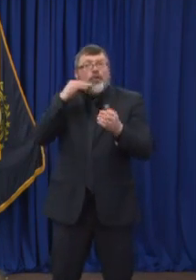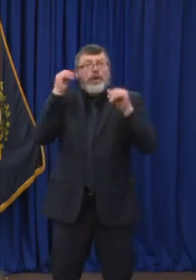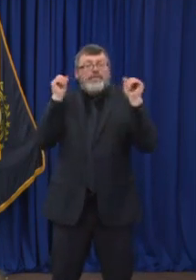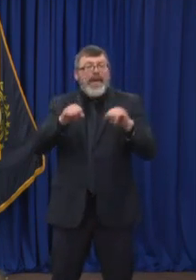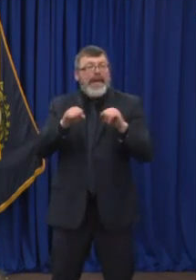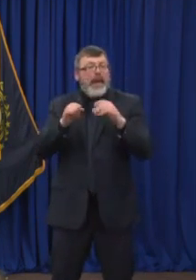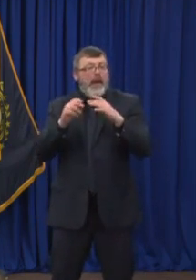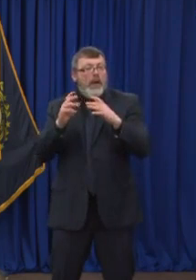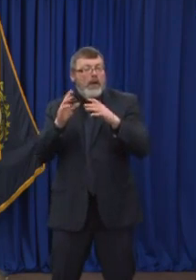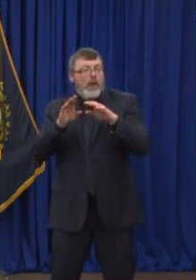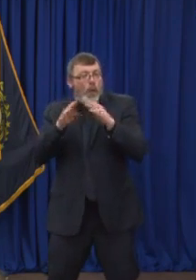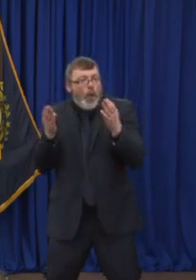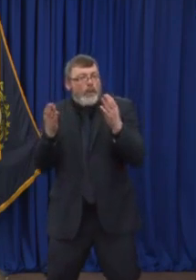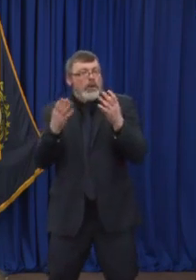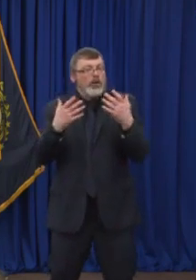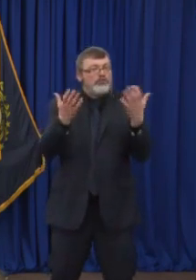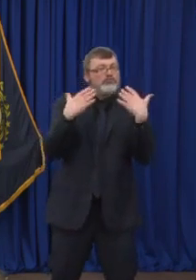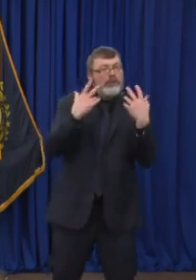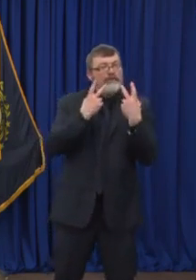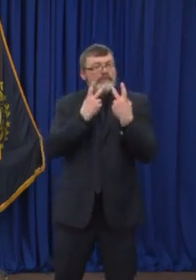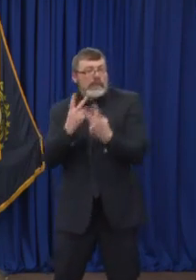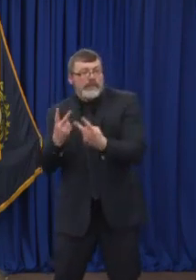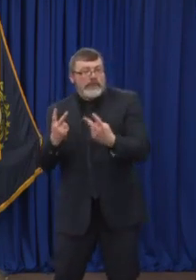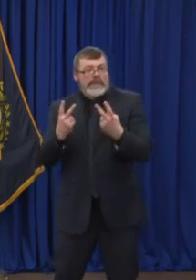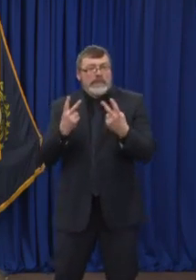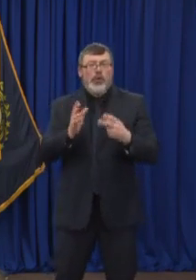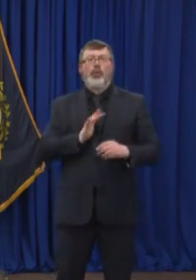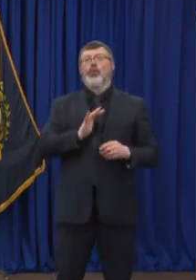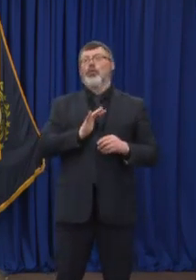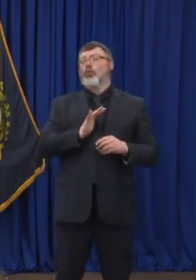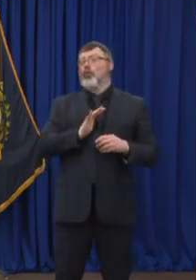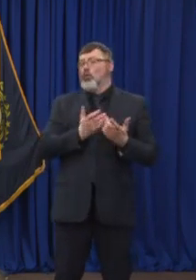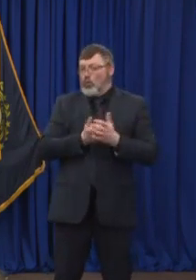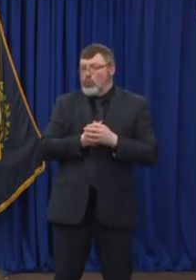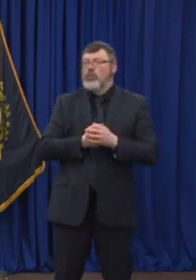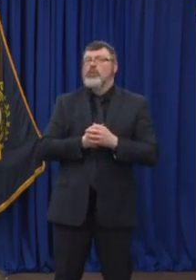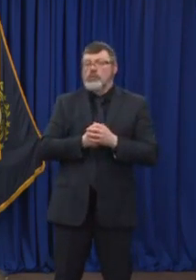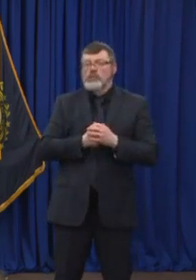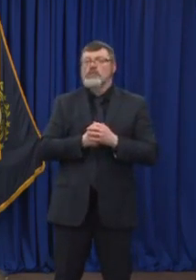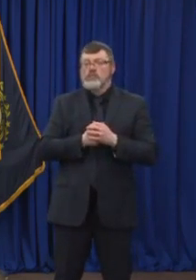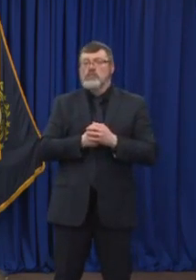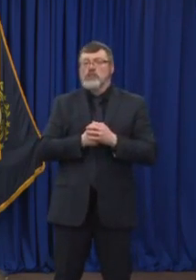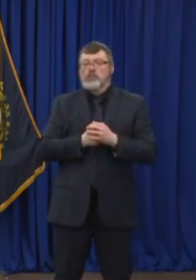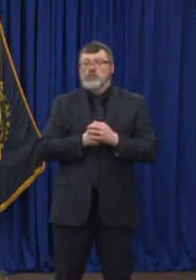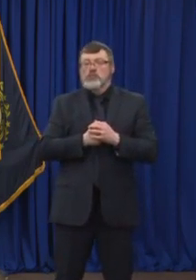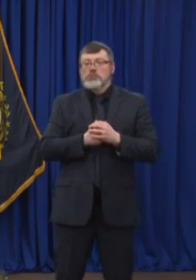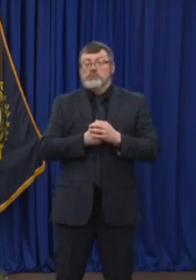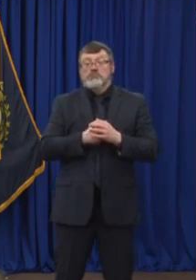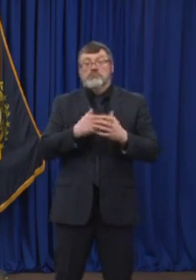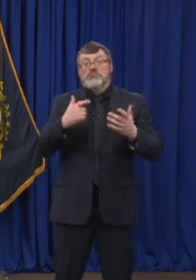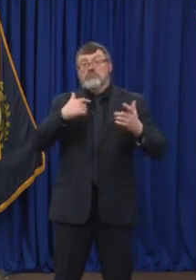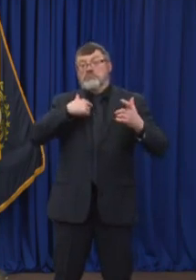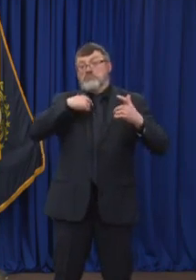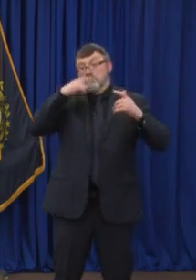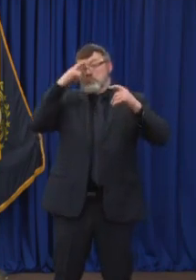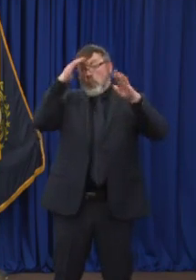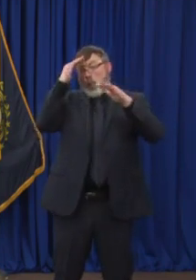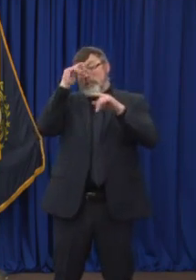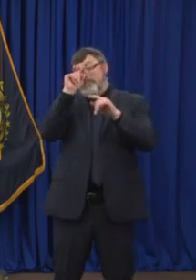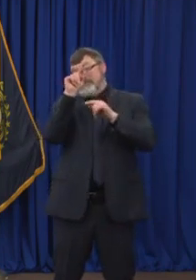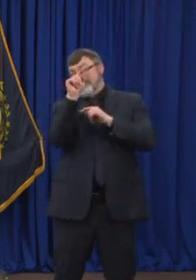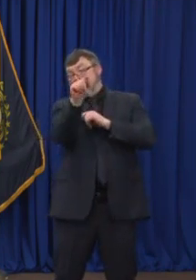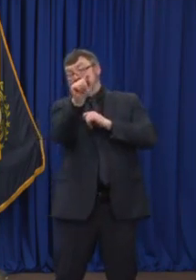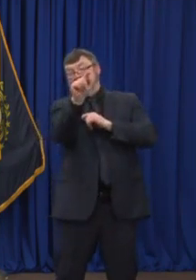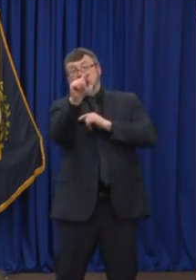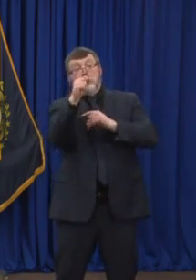Memorial Day is a good marker for us to to know that we're going to have a strong summer. Um, I think we feel very confident that we'll get through not just group